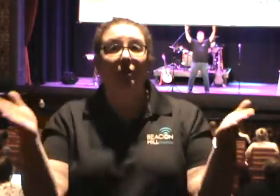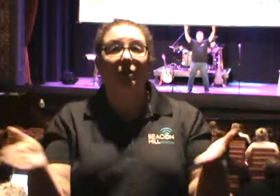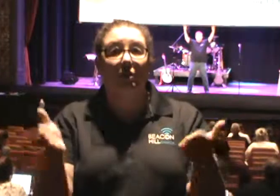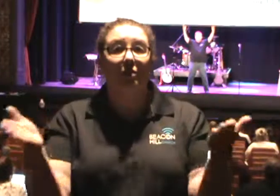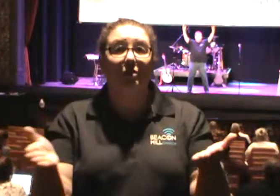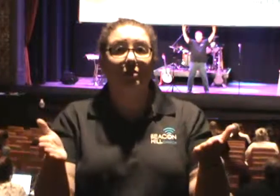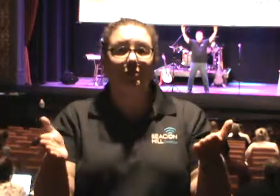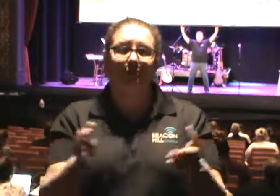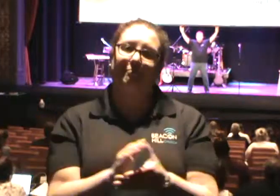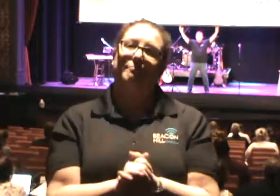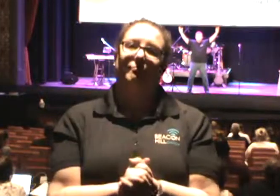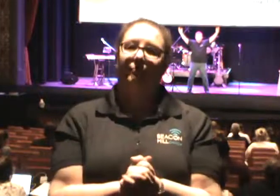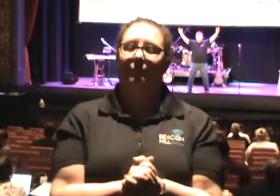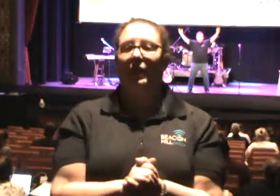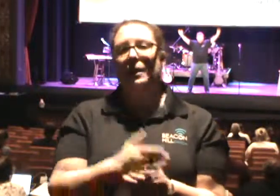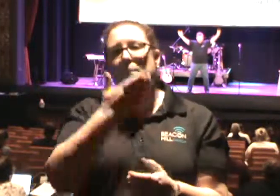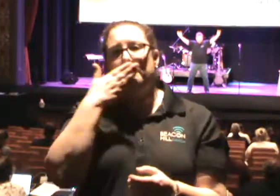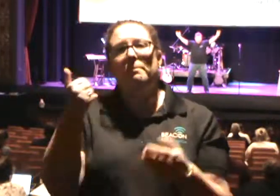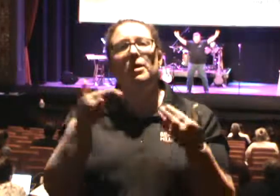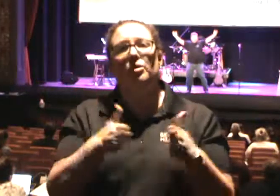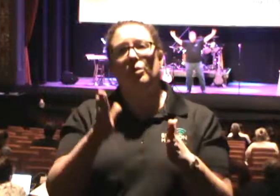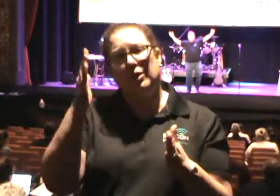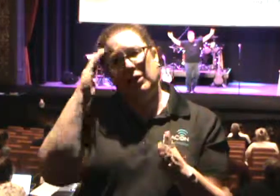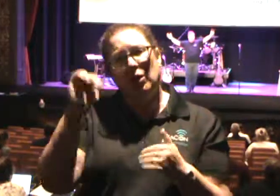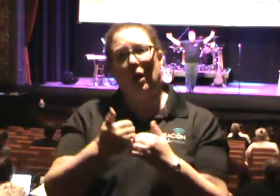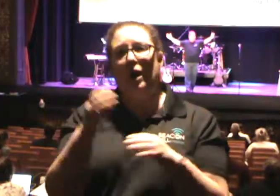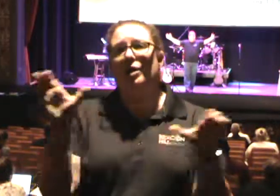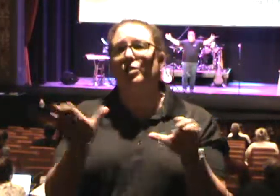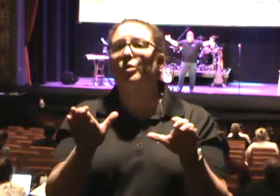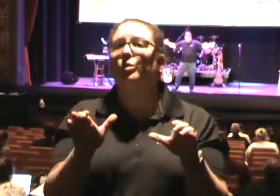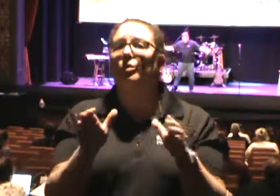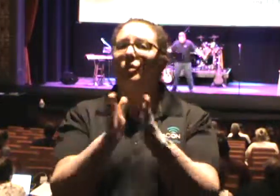them up. And the best way I know how to do that is through prayer.